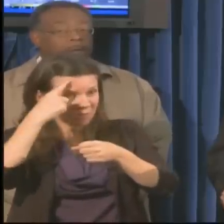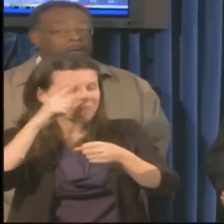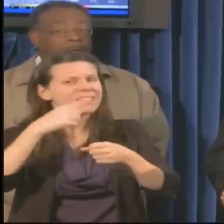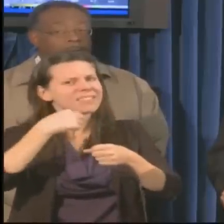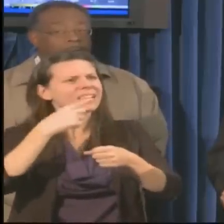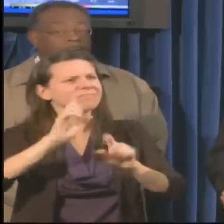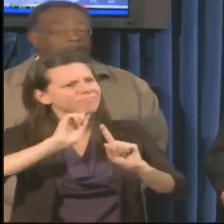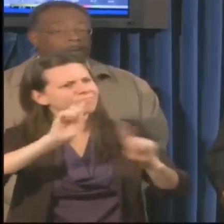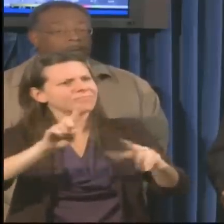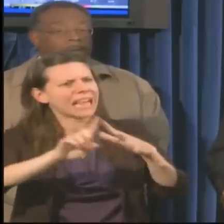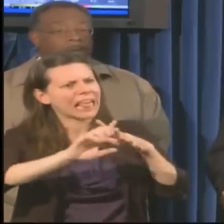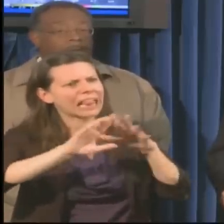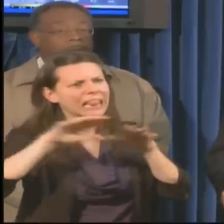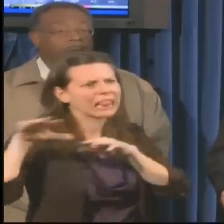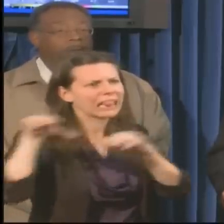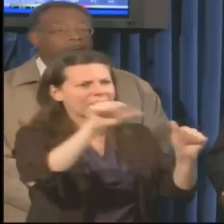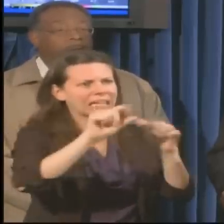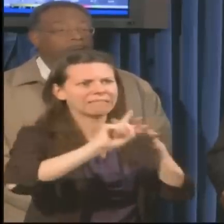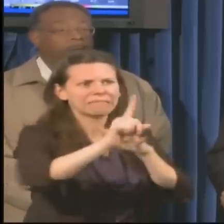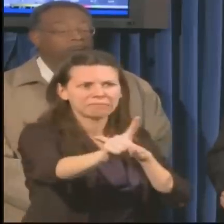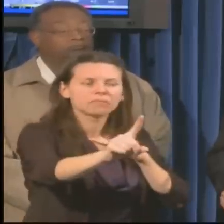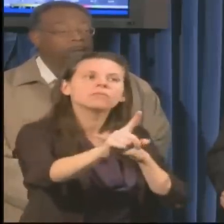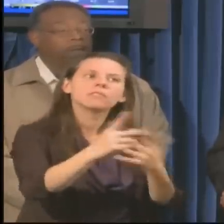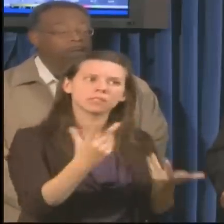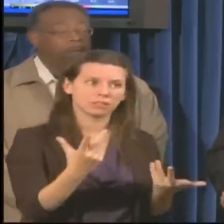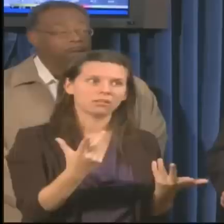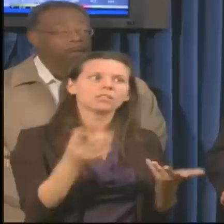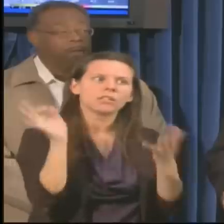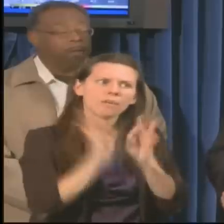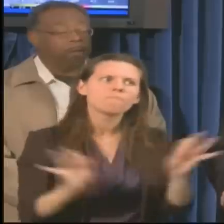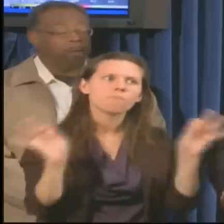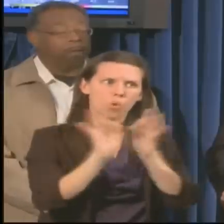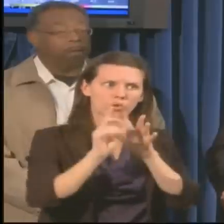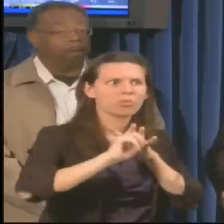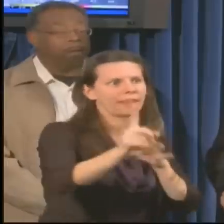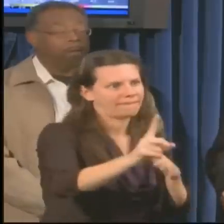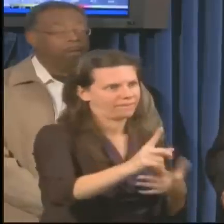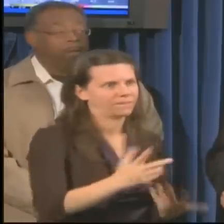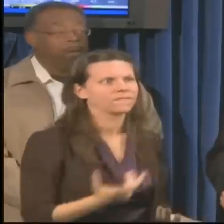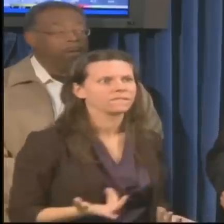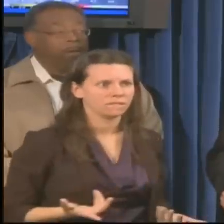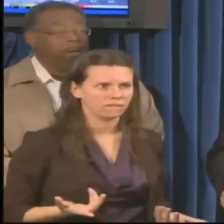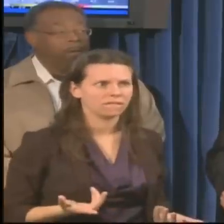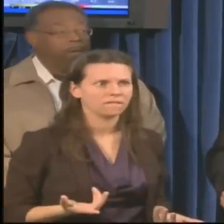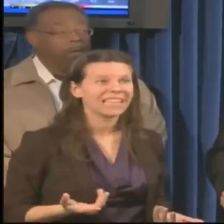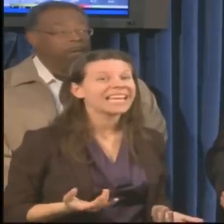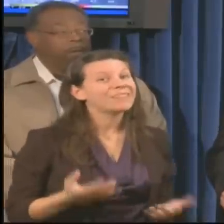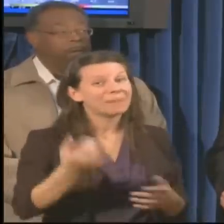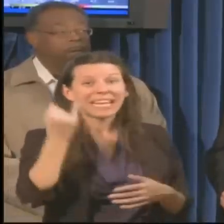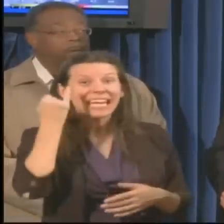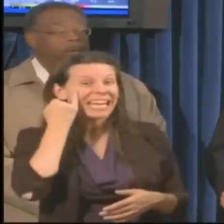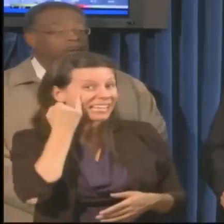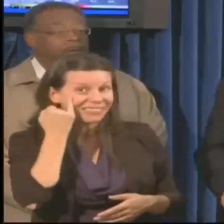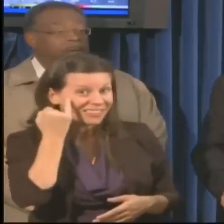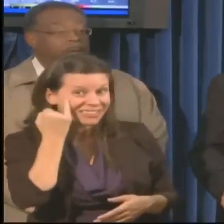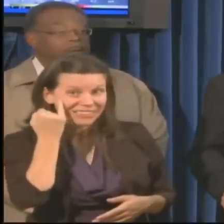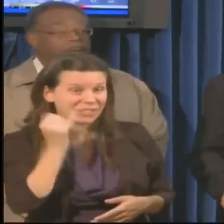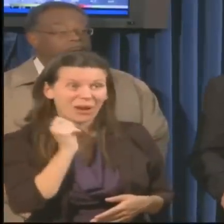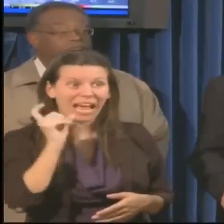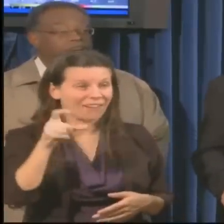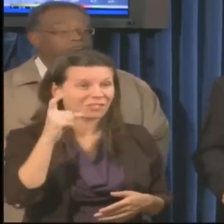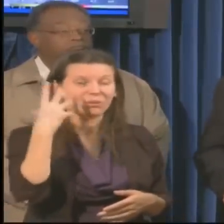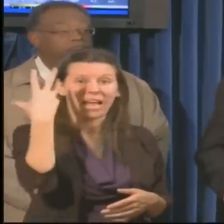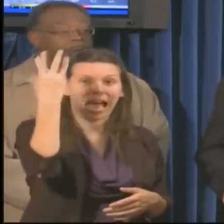if they've been given the opportunity to not travel the next two days because of telecommuting. Please don't go out on the roads because that's our biggest